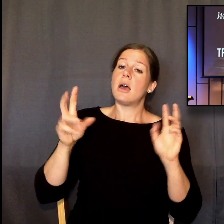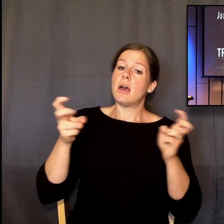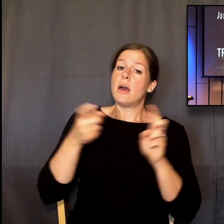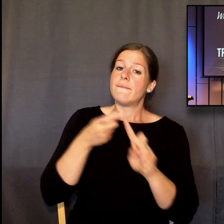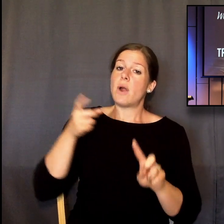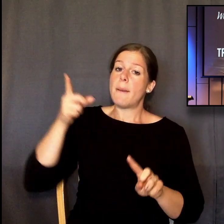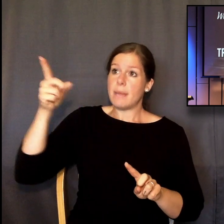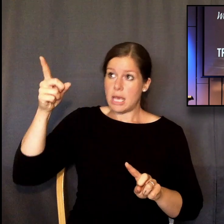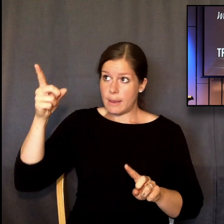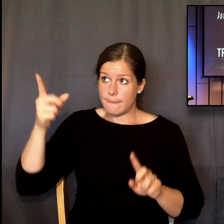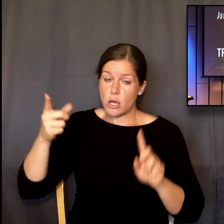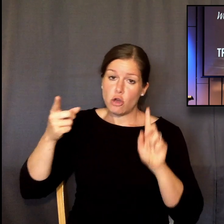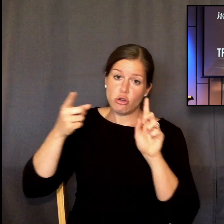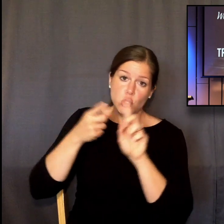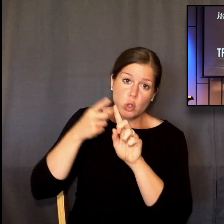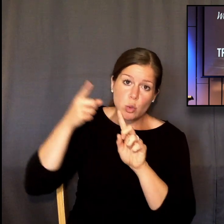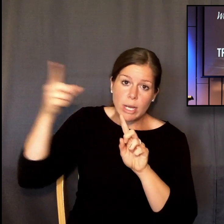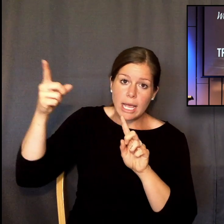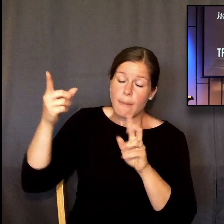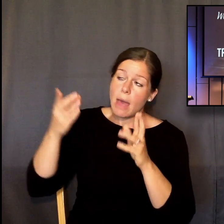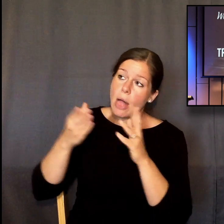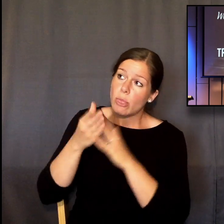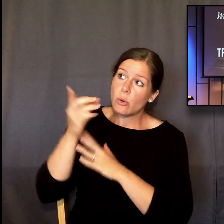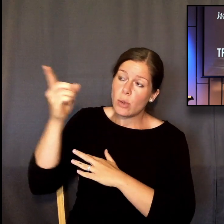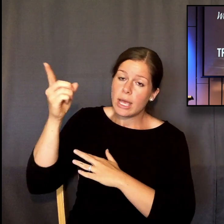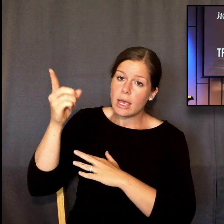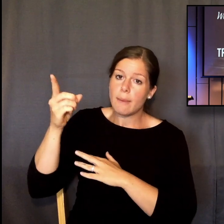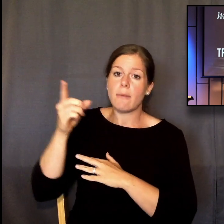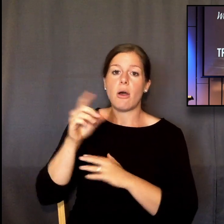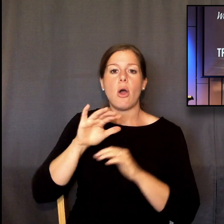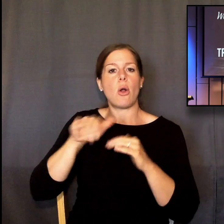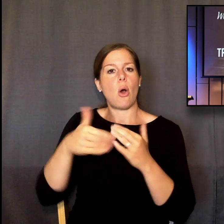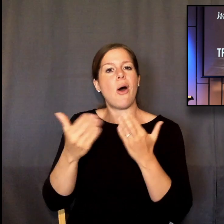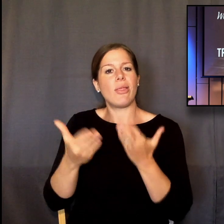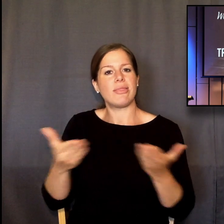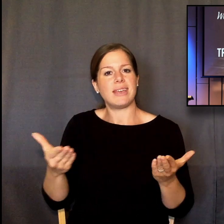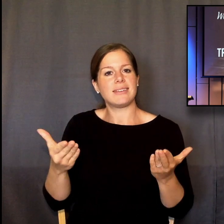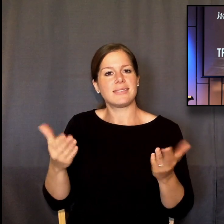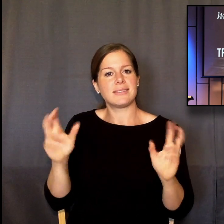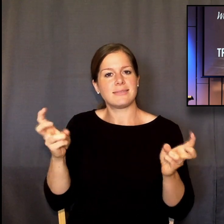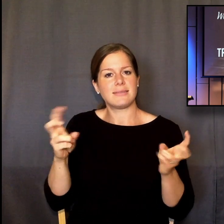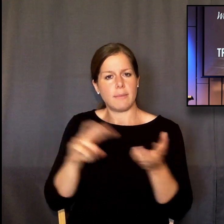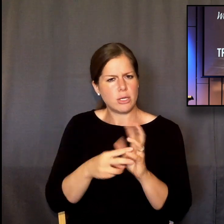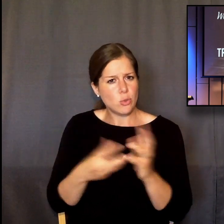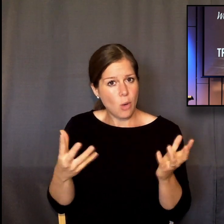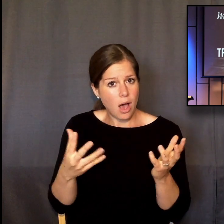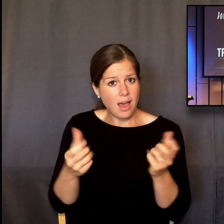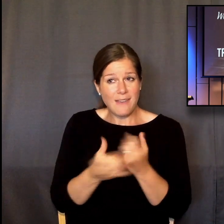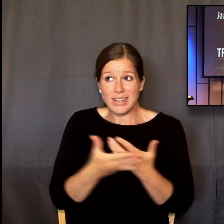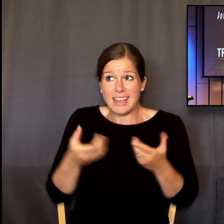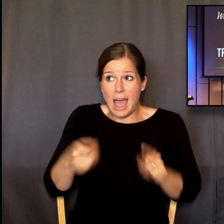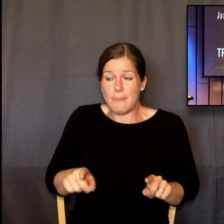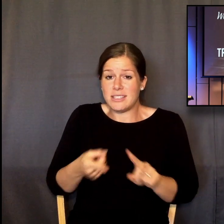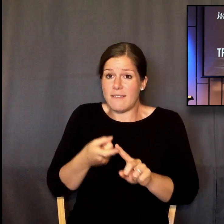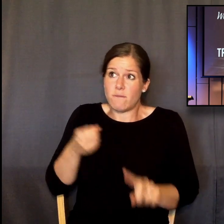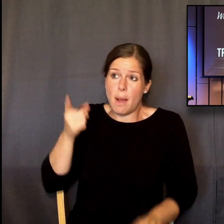all things. Everything that happens is, quote, from him. 1 Corinthians 8.6.